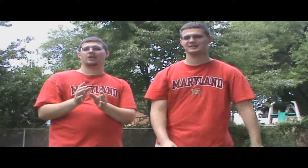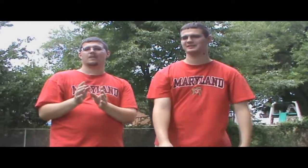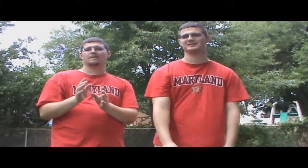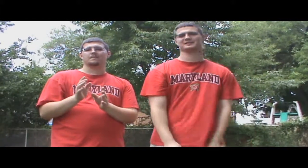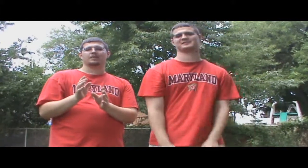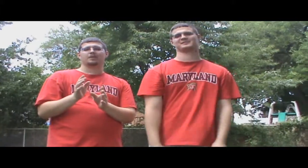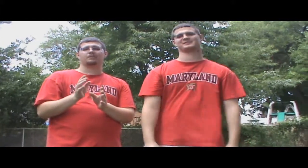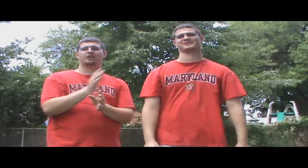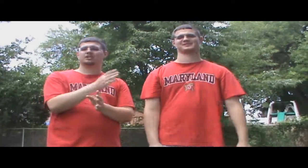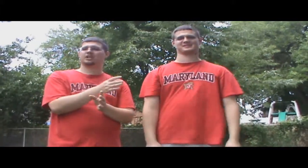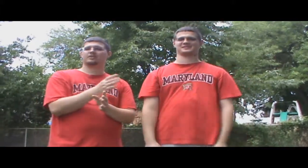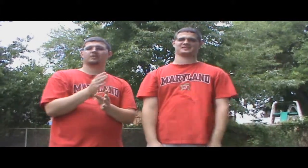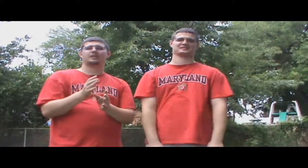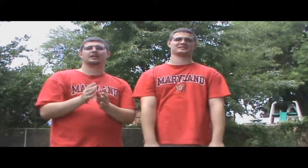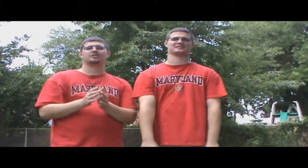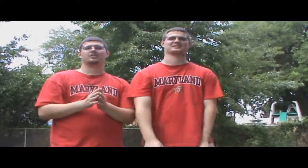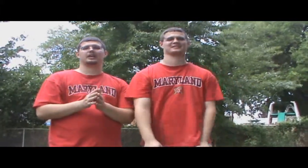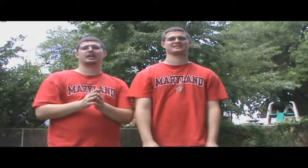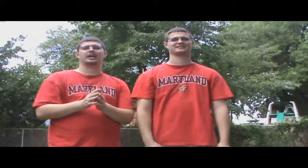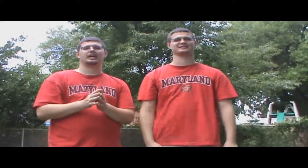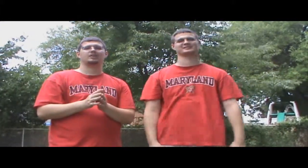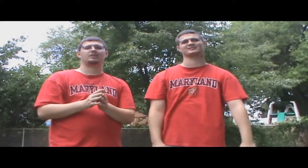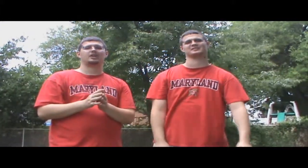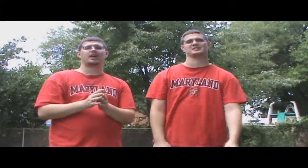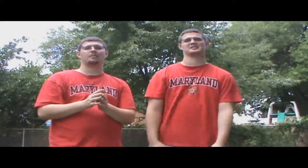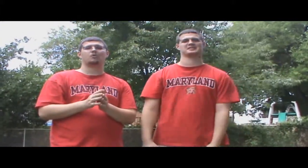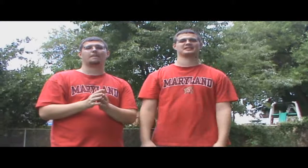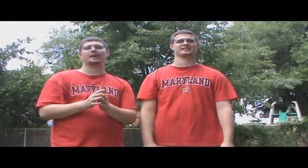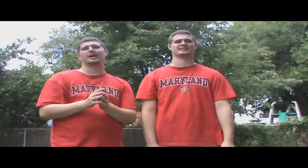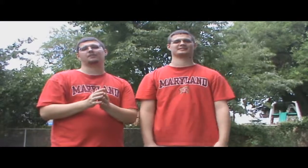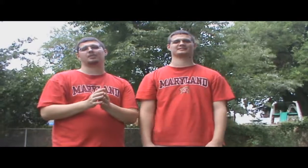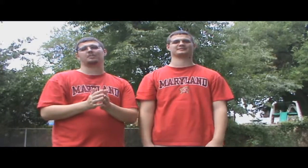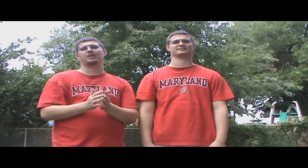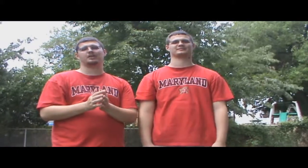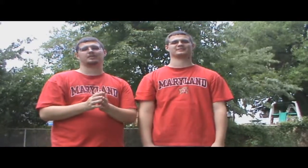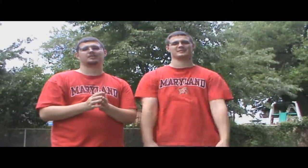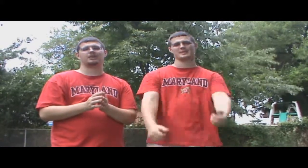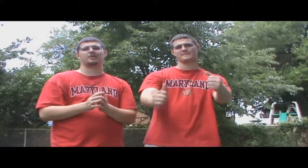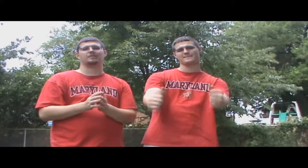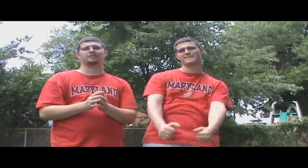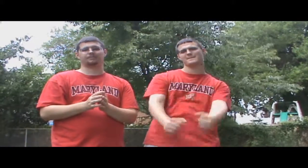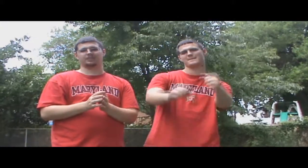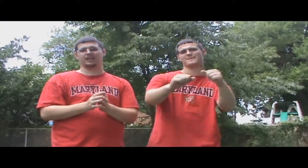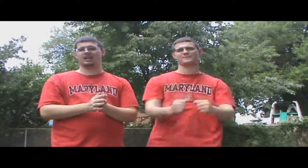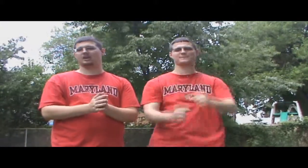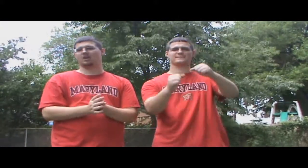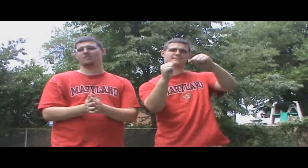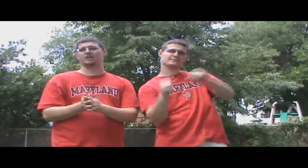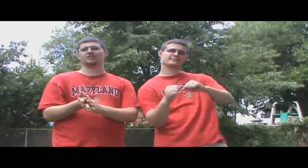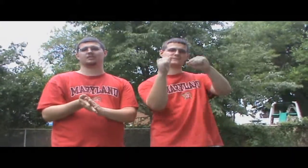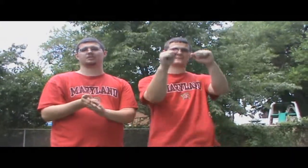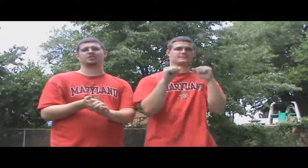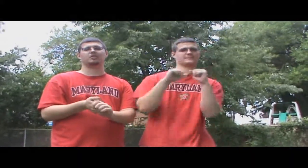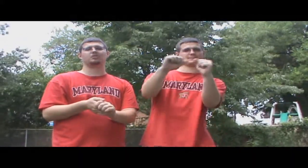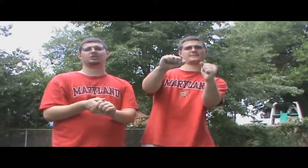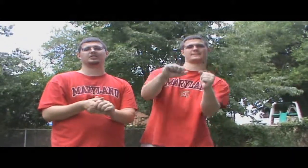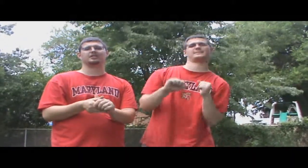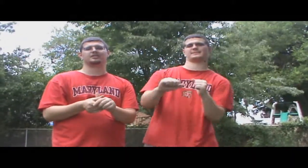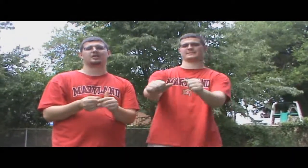free shit on the PS3. And you get a lot more bang for your buck. So incoming, the solution to this